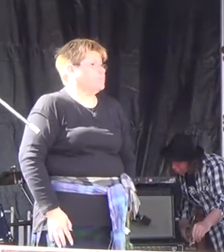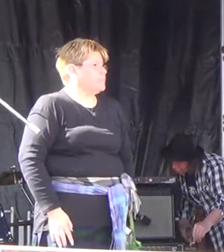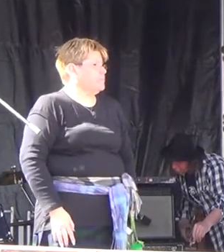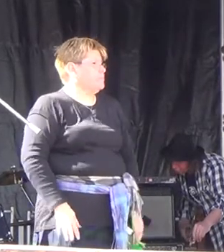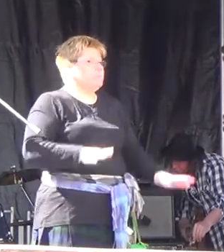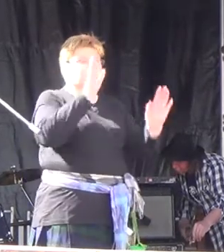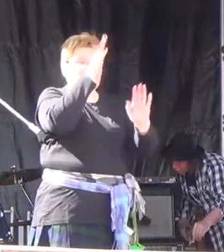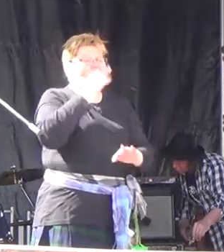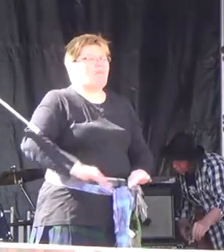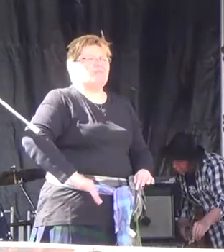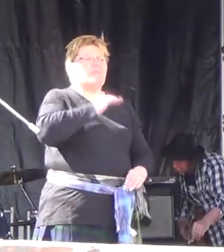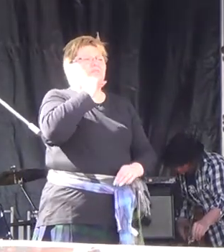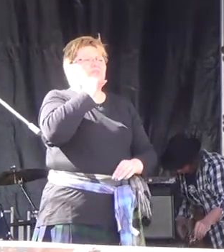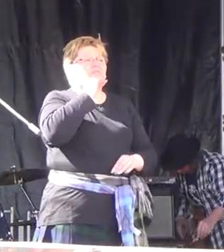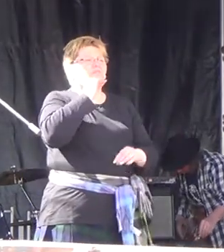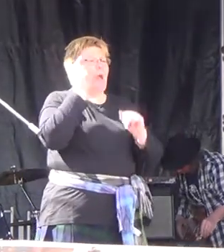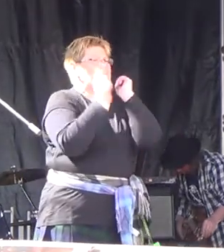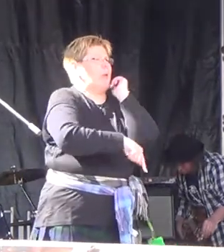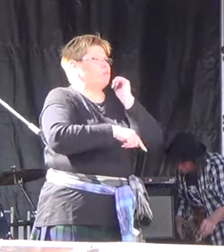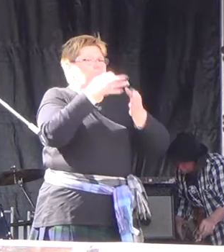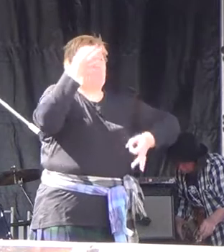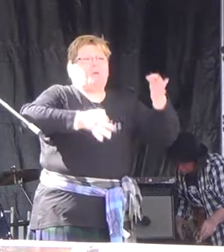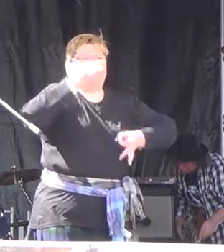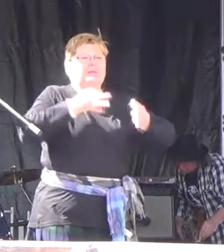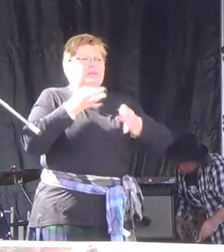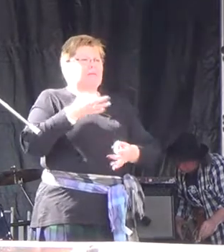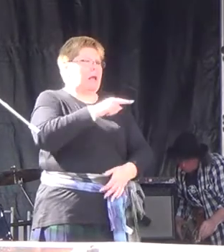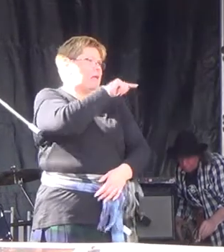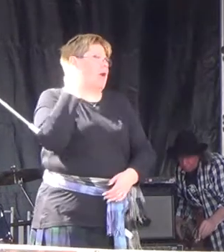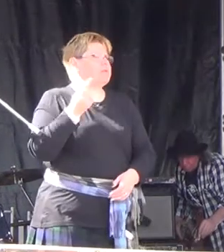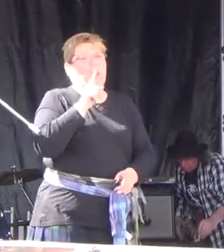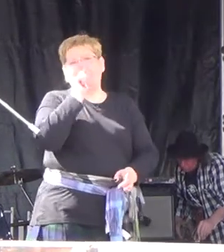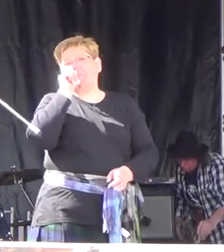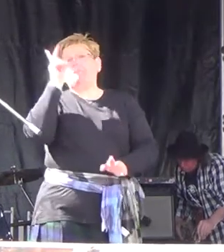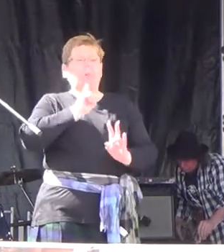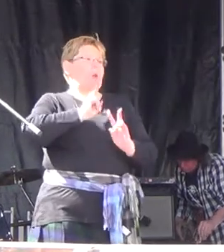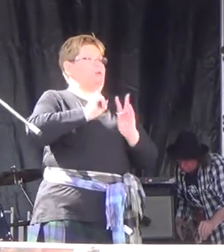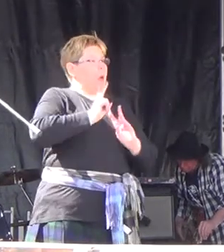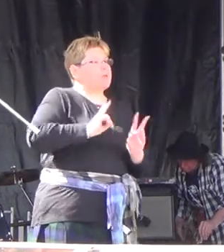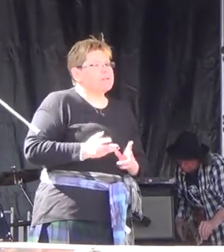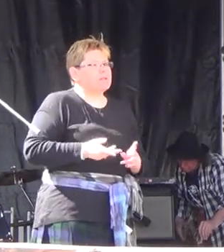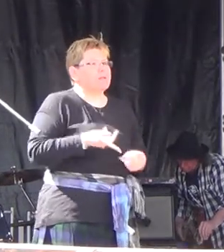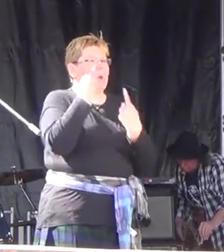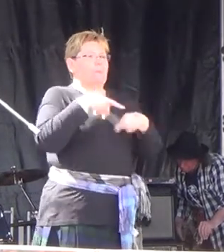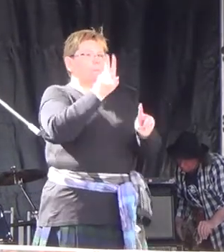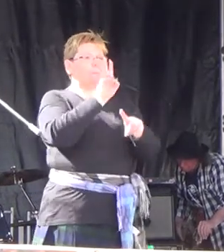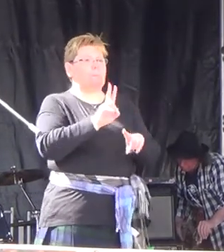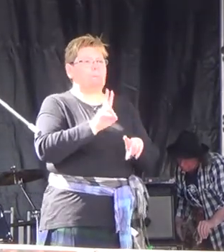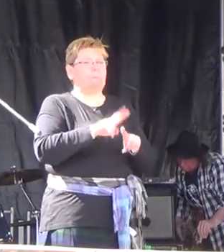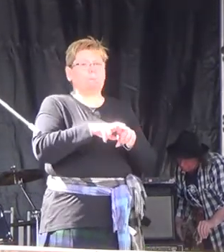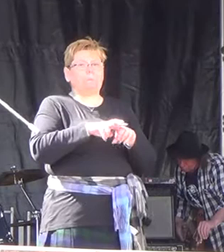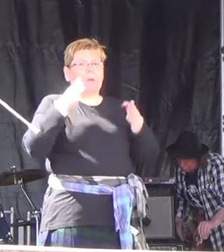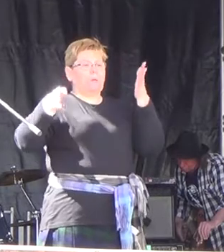We've had enough of morally bankrupt politicians, the posh boys from Eton, sitting in the front benches of